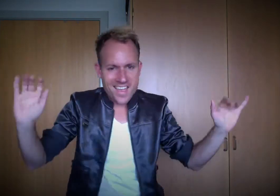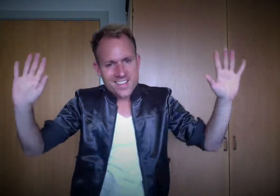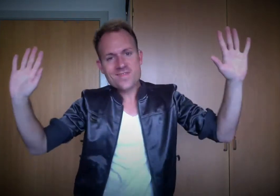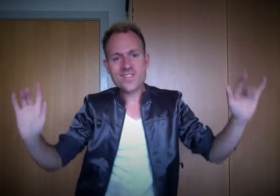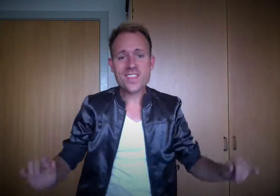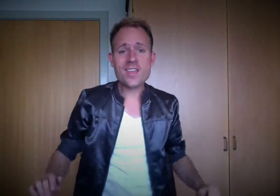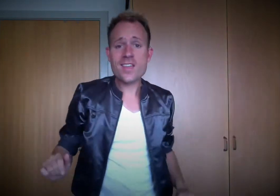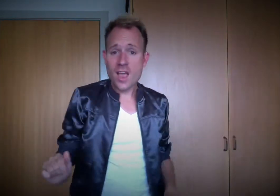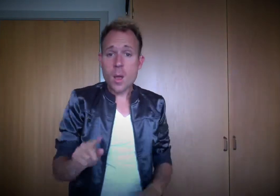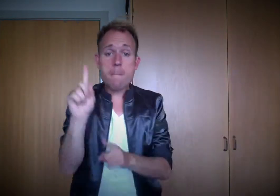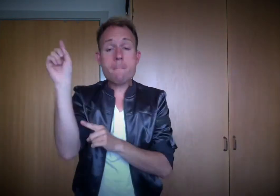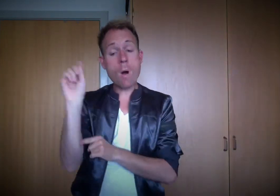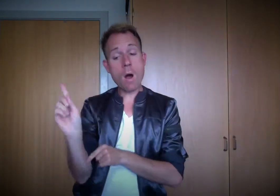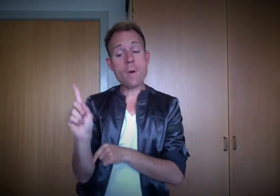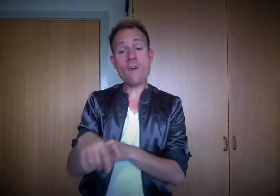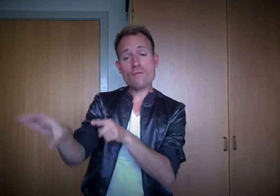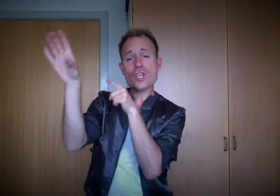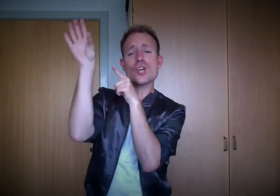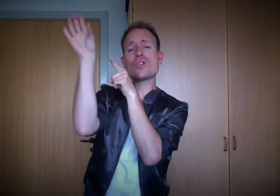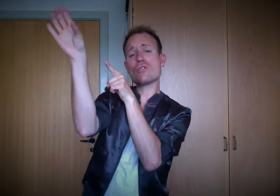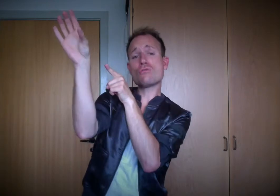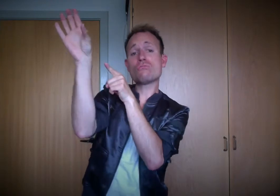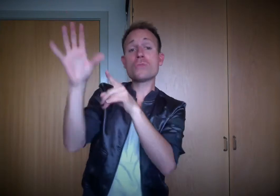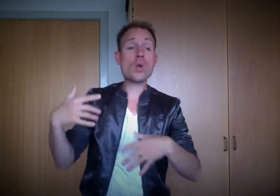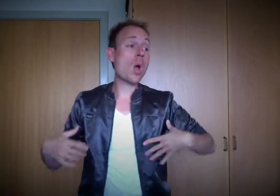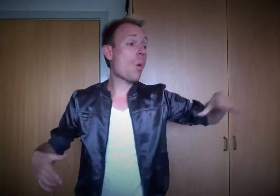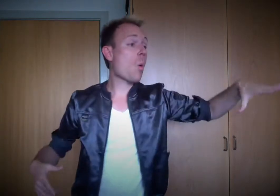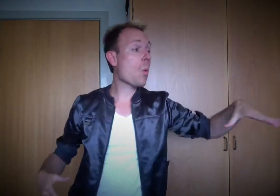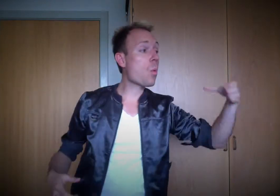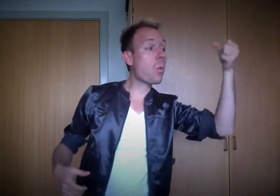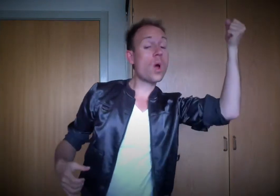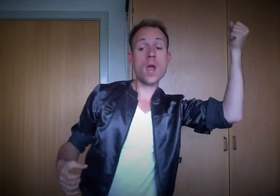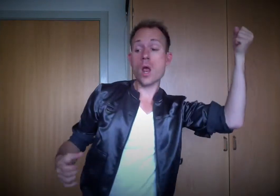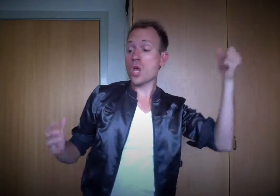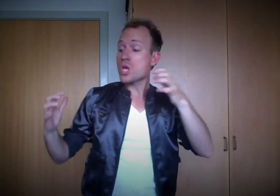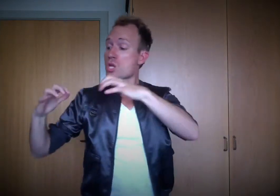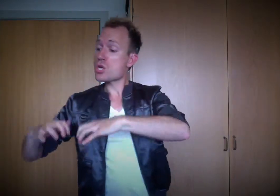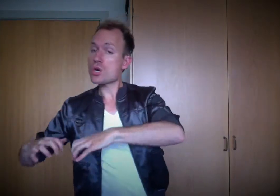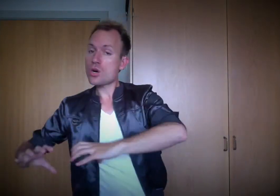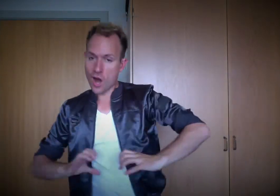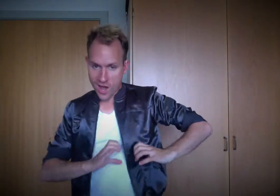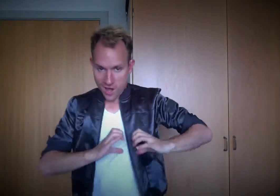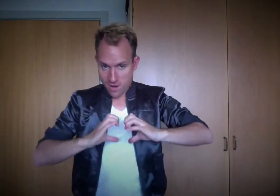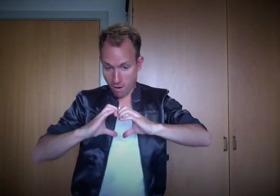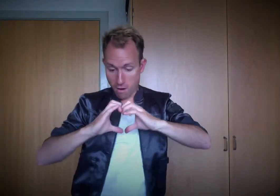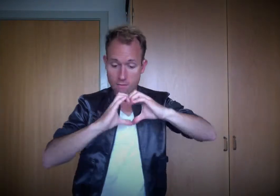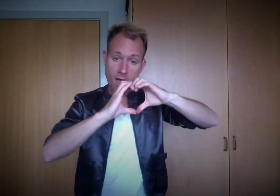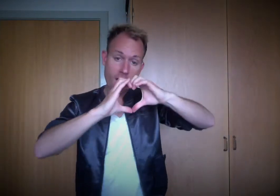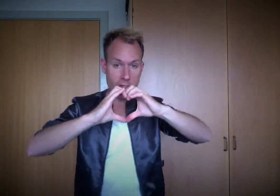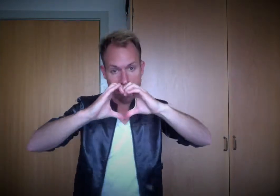This is our moment of truth Either we win or we lose this love